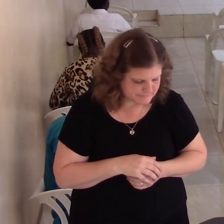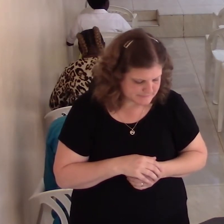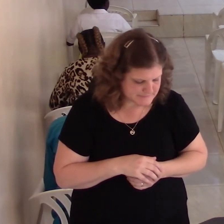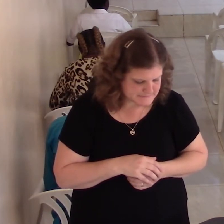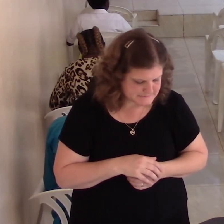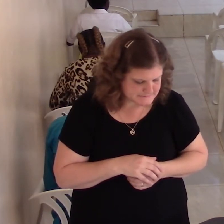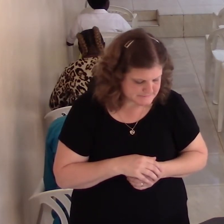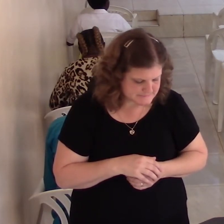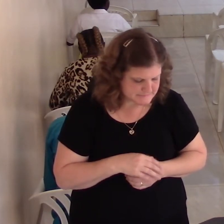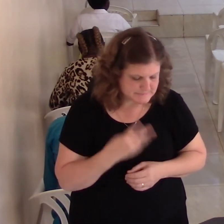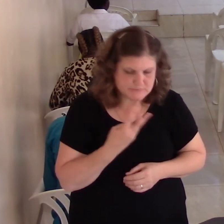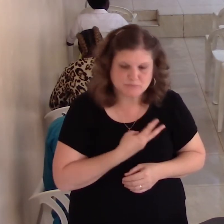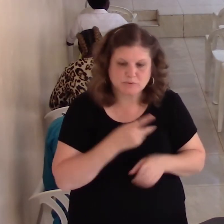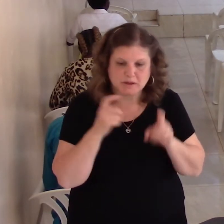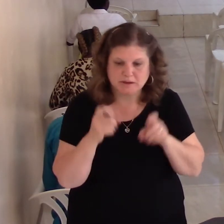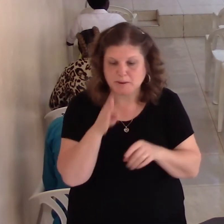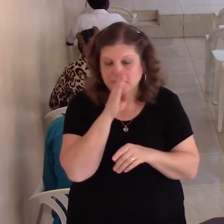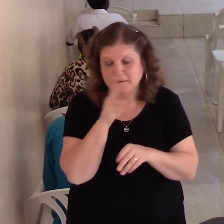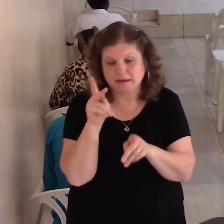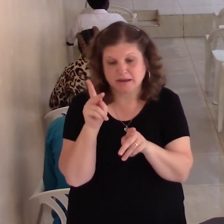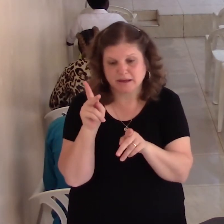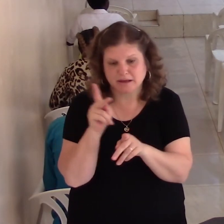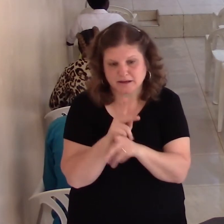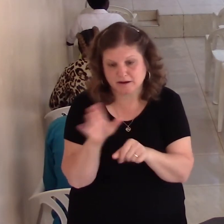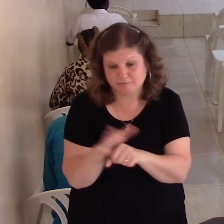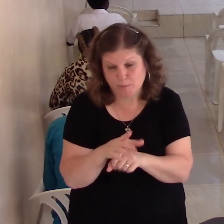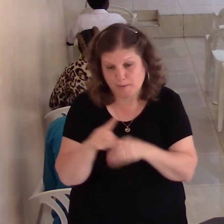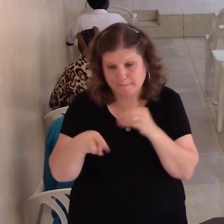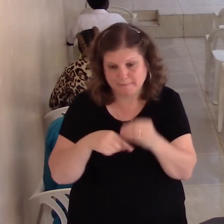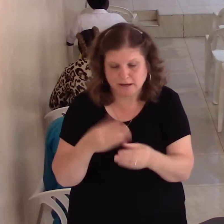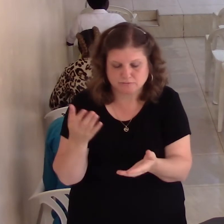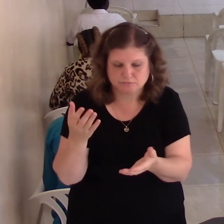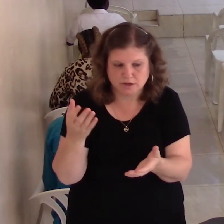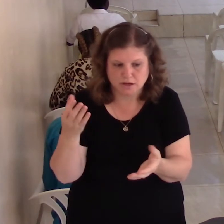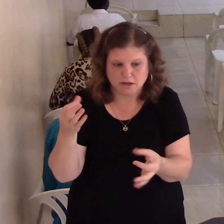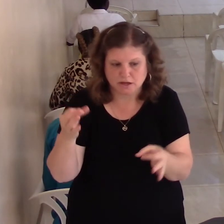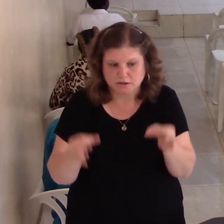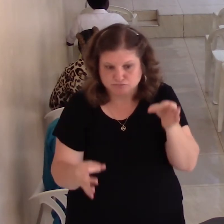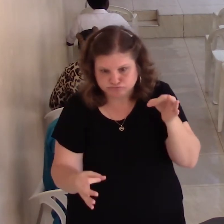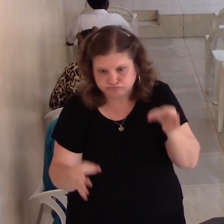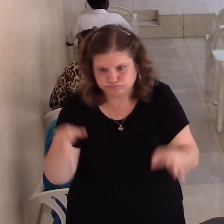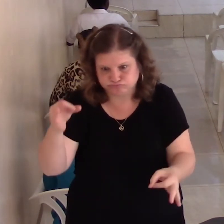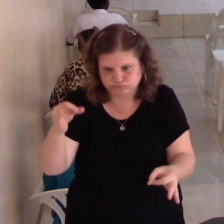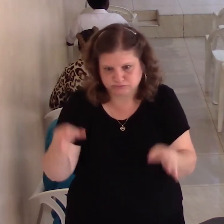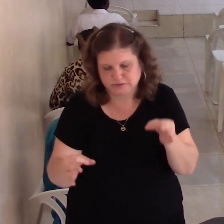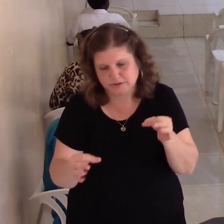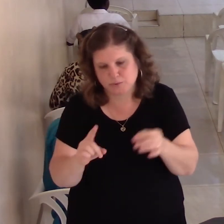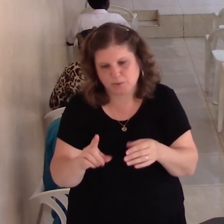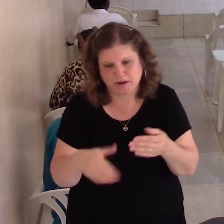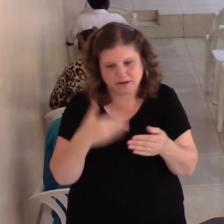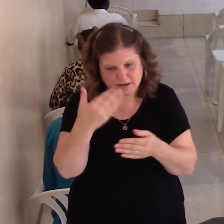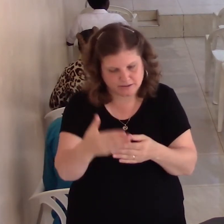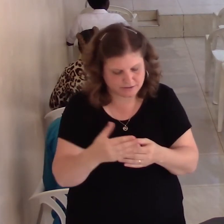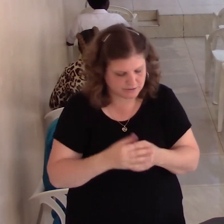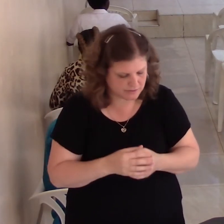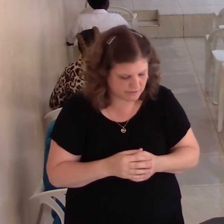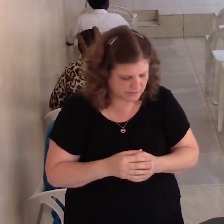We need to be careful about judging one another. Especially when it comes to our church family. There are times when we're commanded to